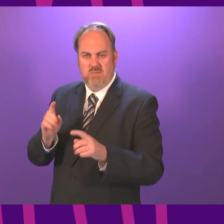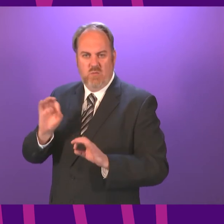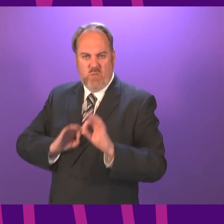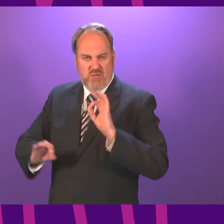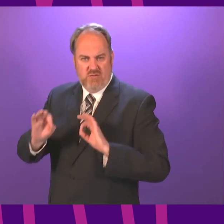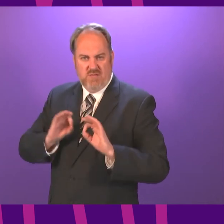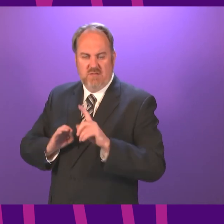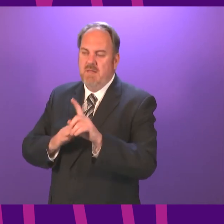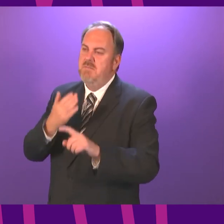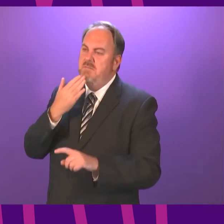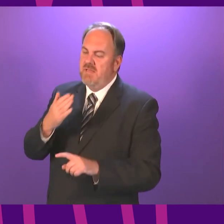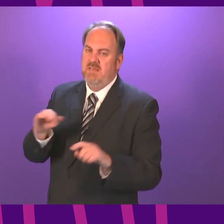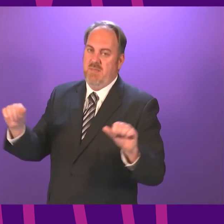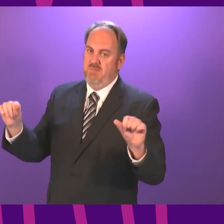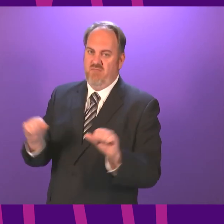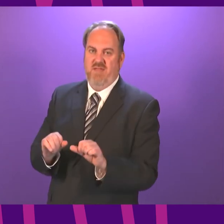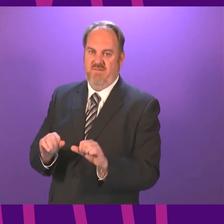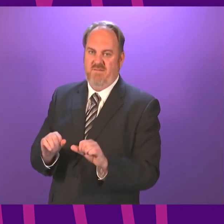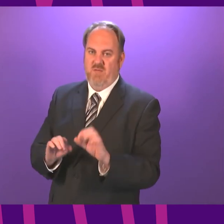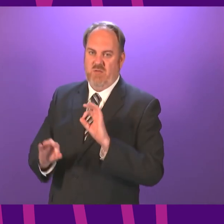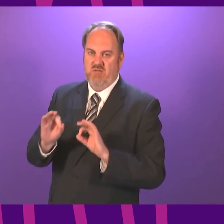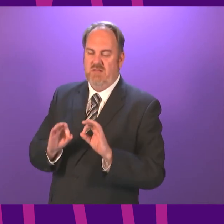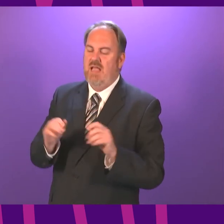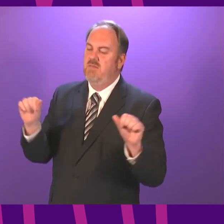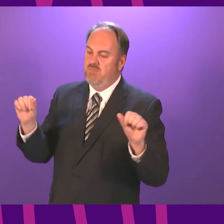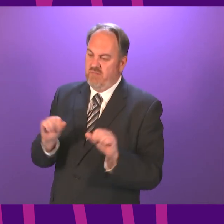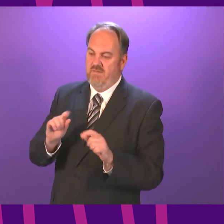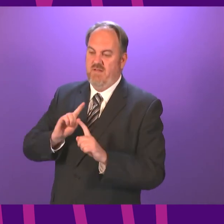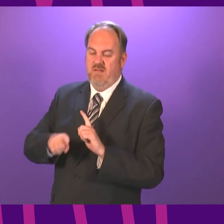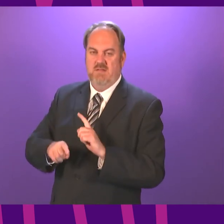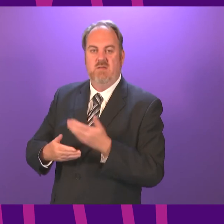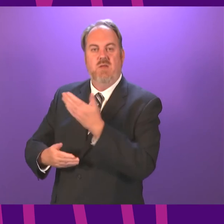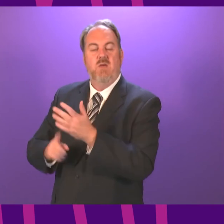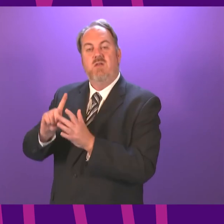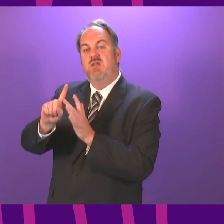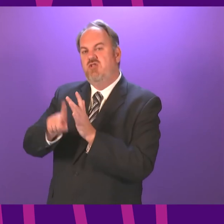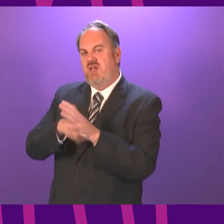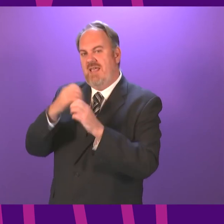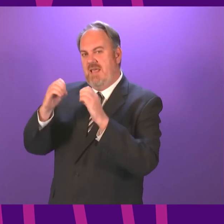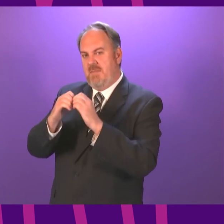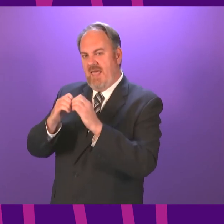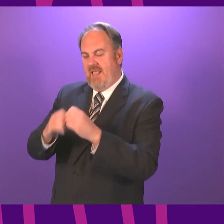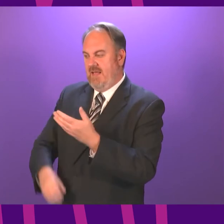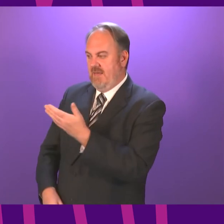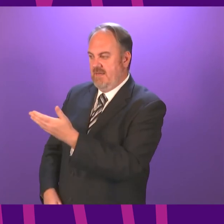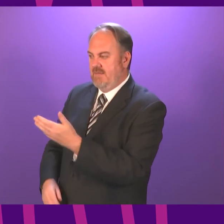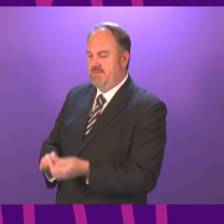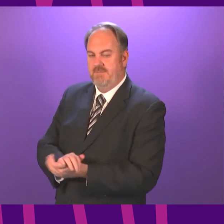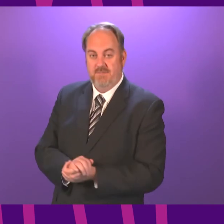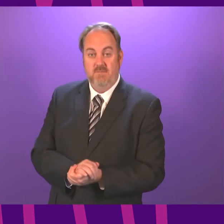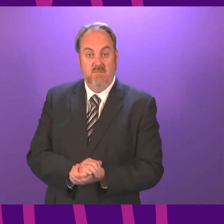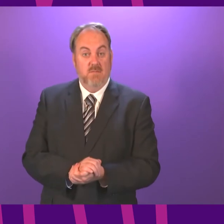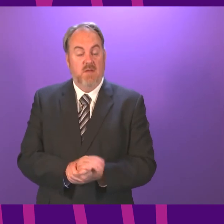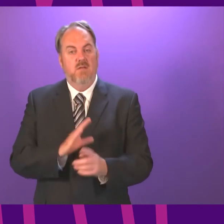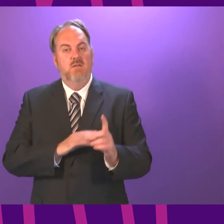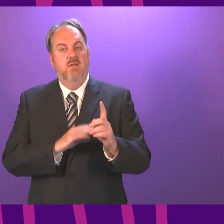grateful for short questions and succinct responses, please. And I call Jackie Bailey to be followed by Brian Whittle. The Cabinet